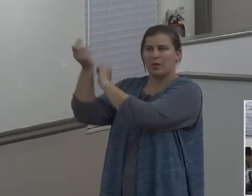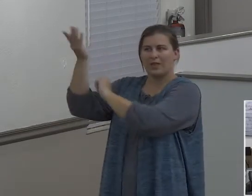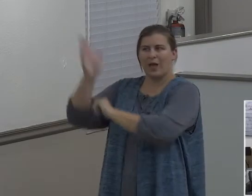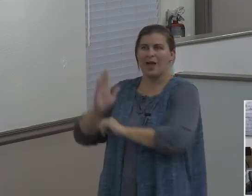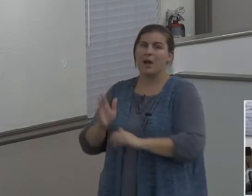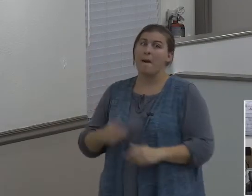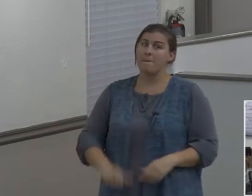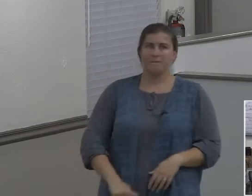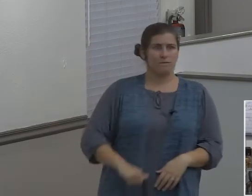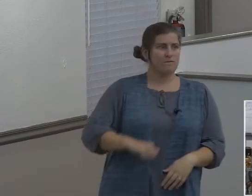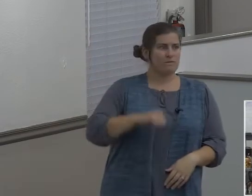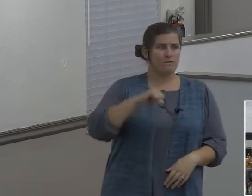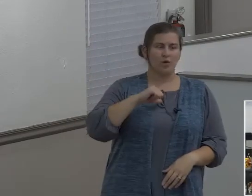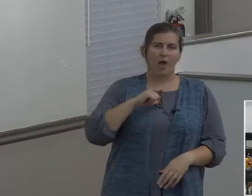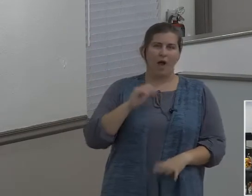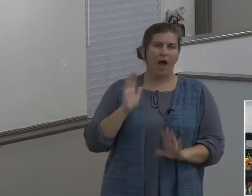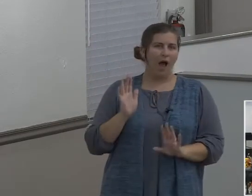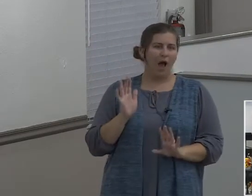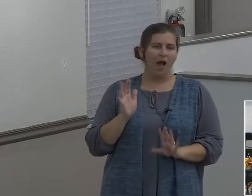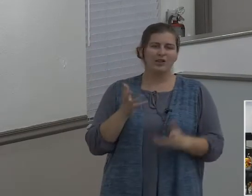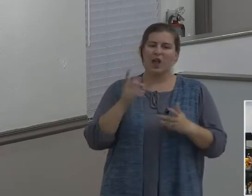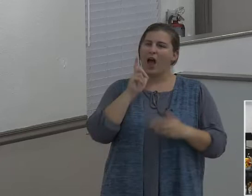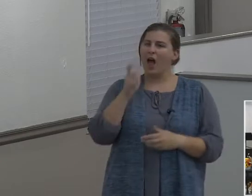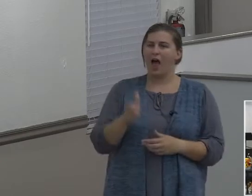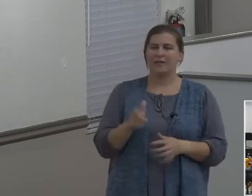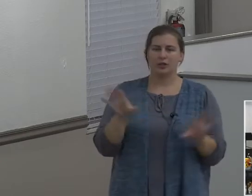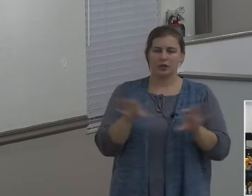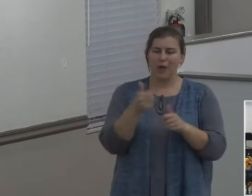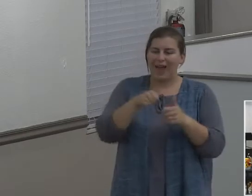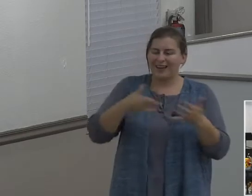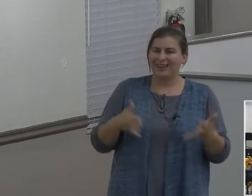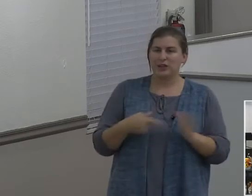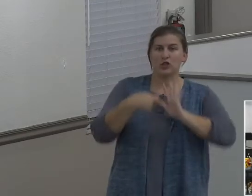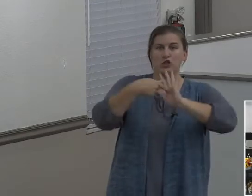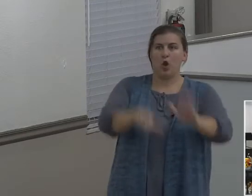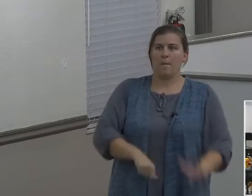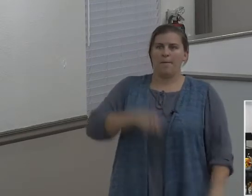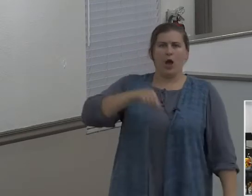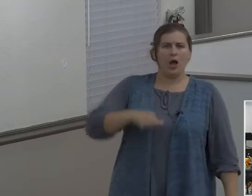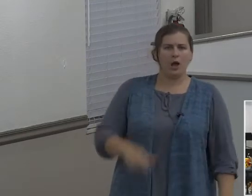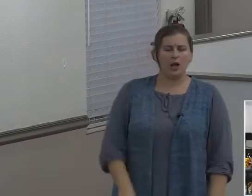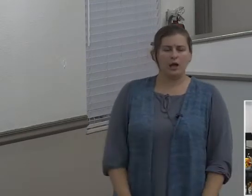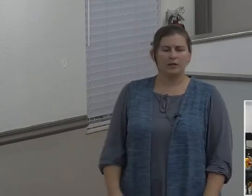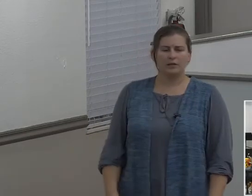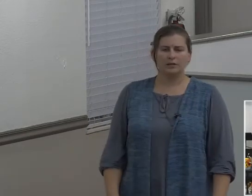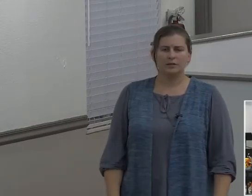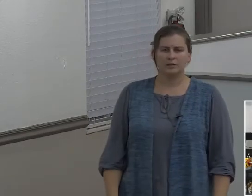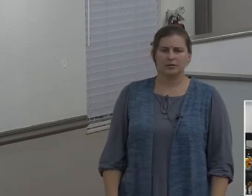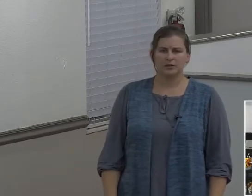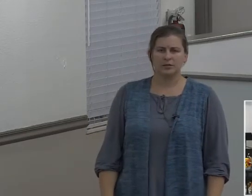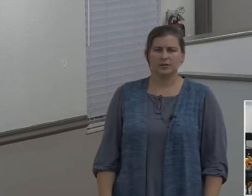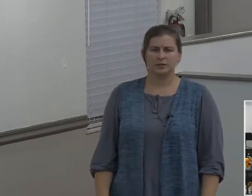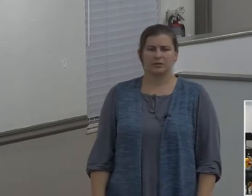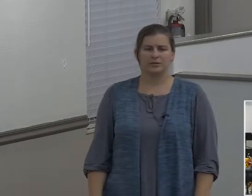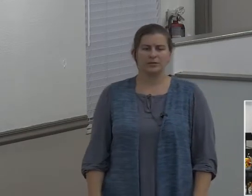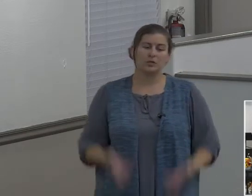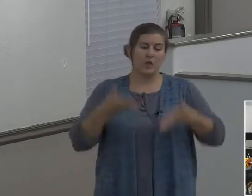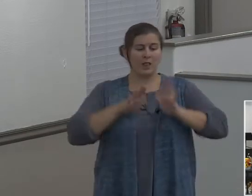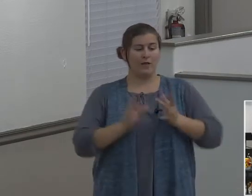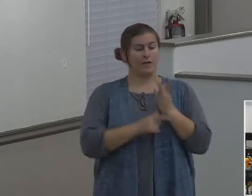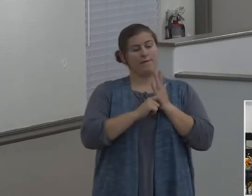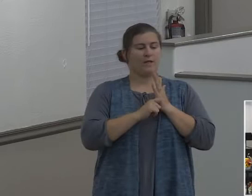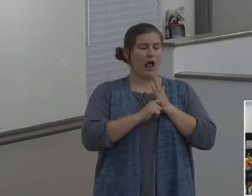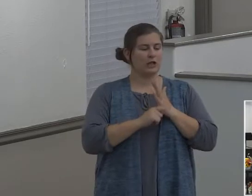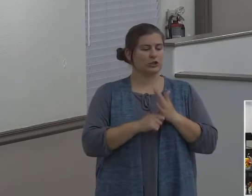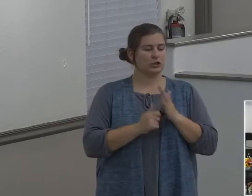do anything to exhibit pride and to be haughty. You just let the flesh run the show and it'll happen